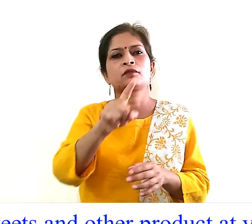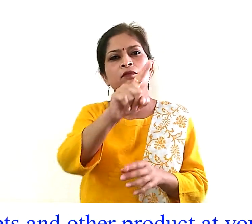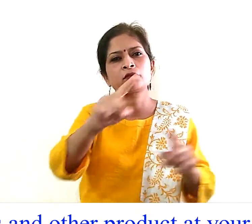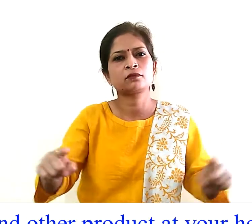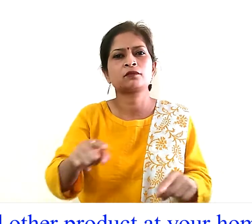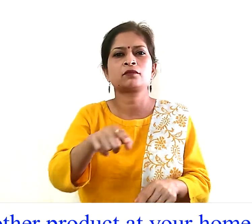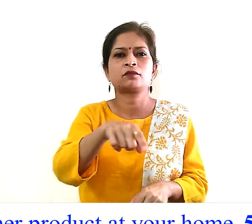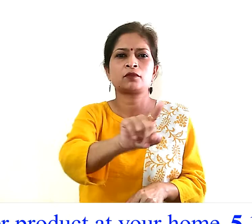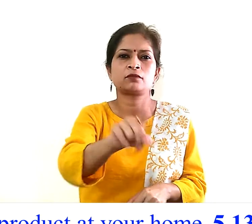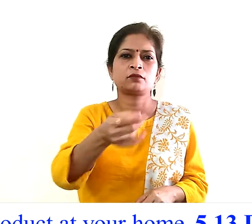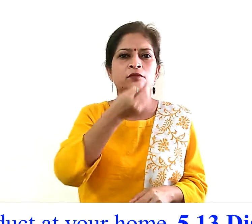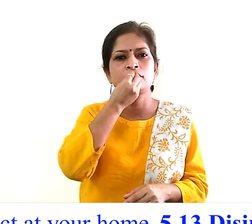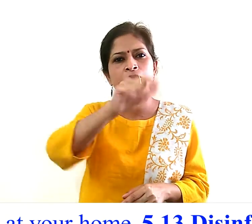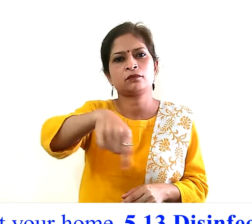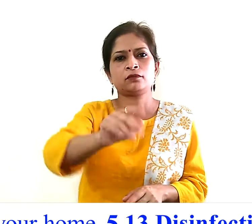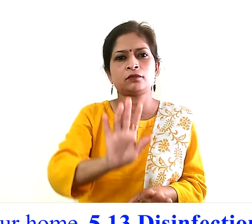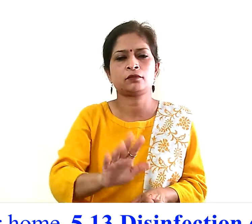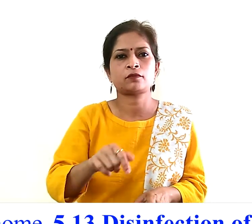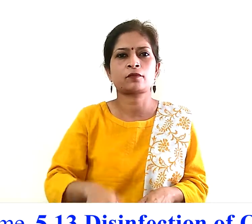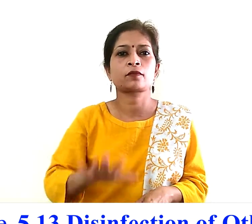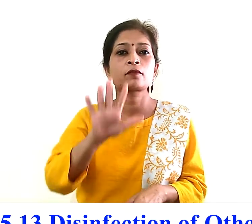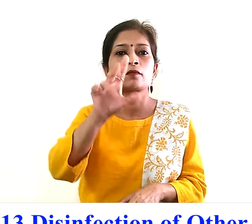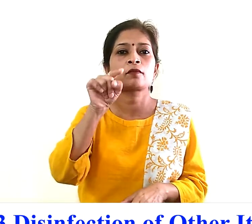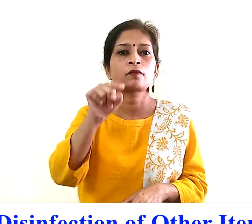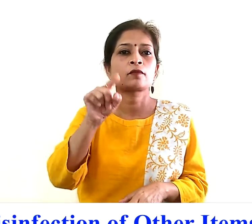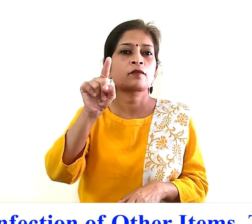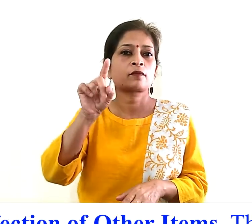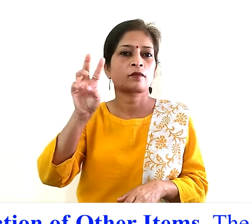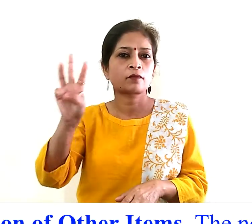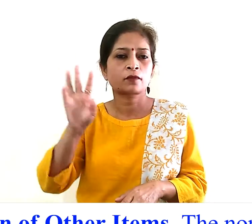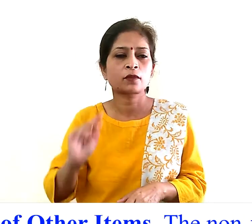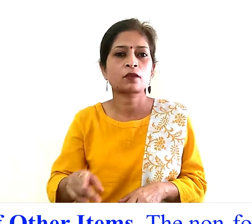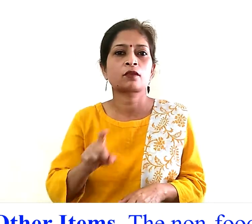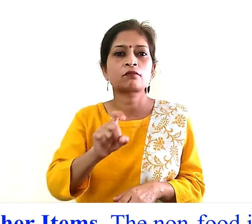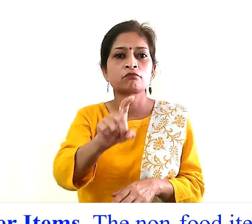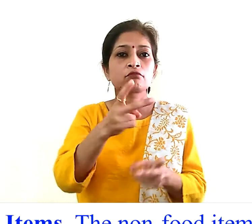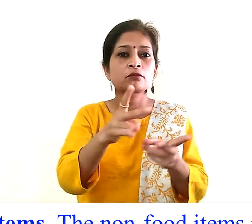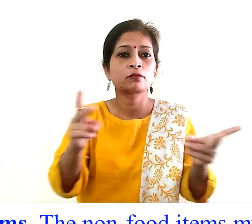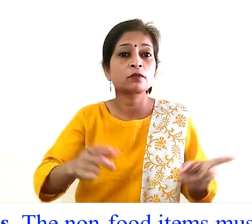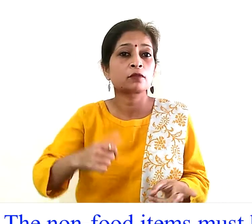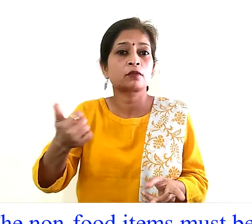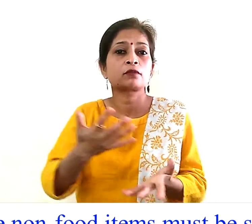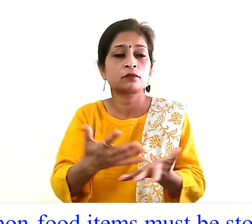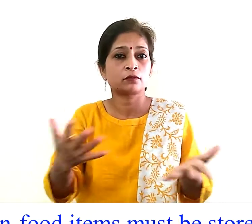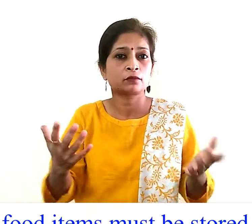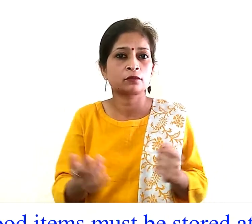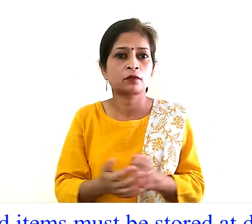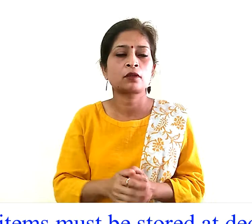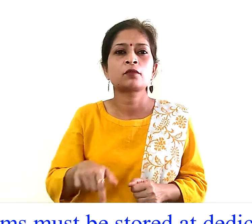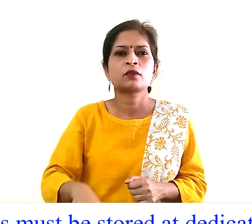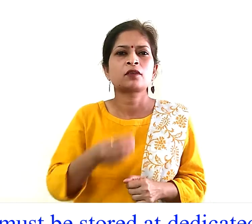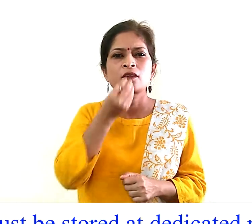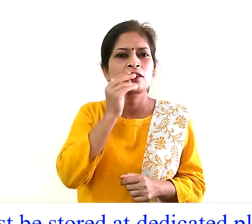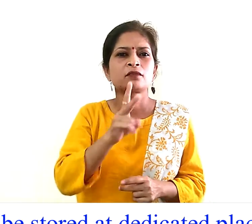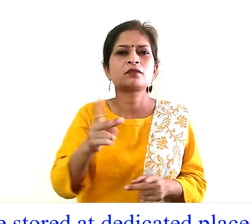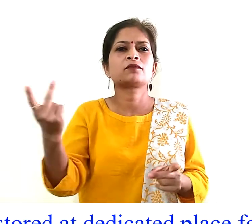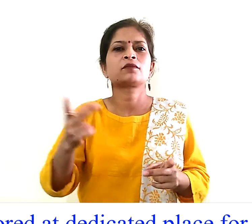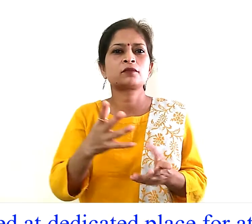home 5.13 disinfection of other items the non-food items must be stored at dedicated